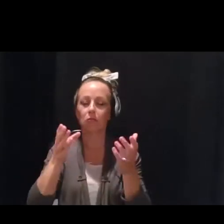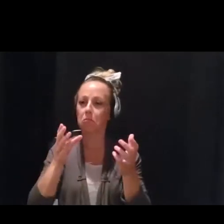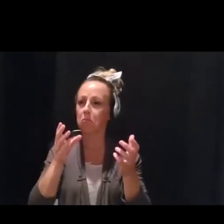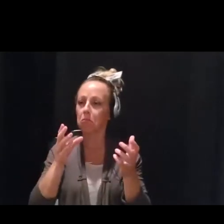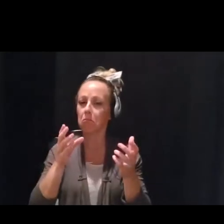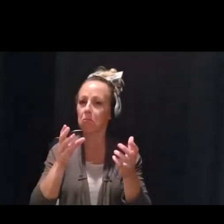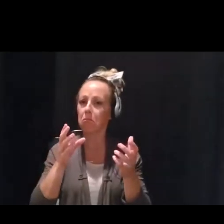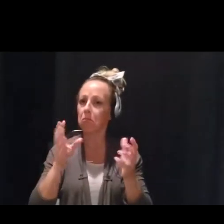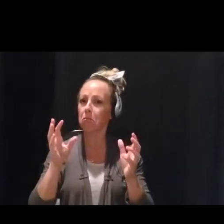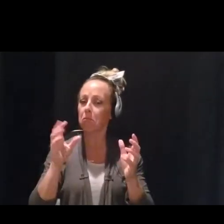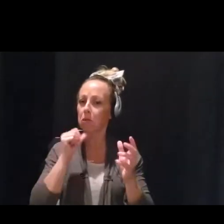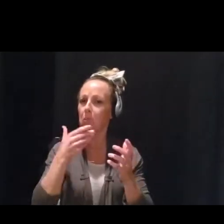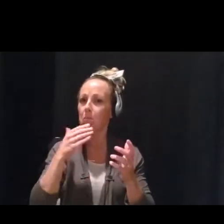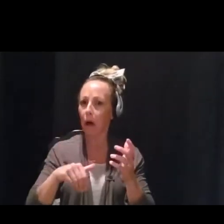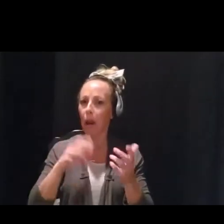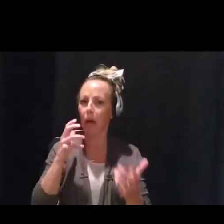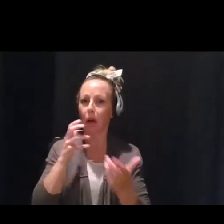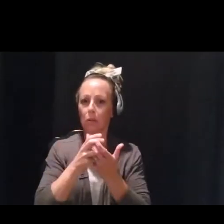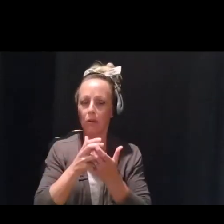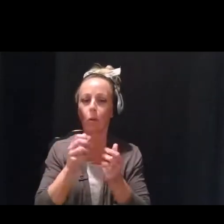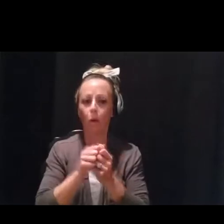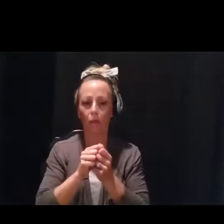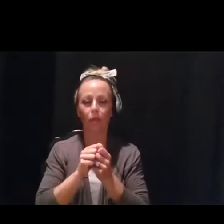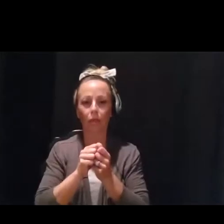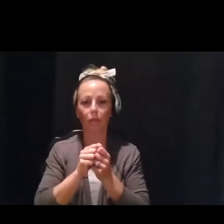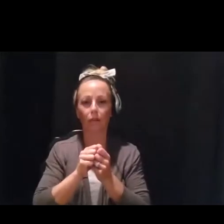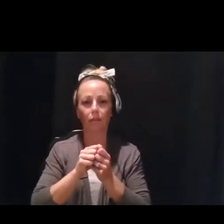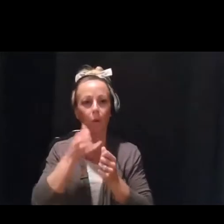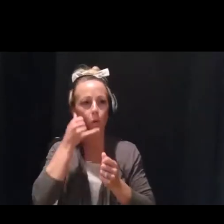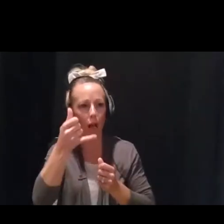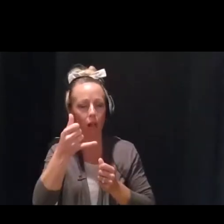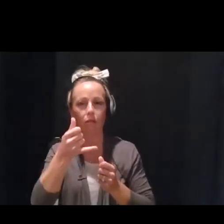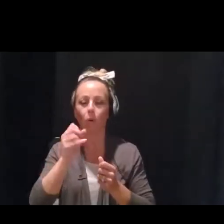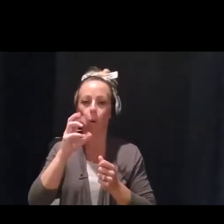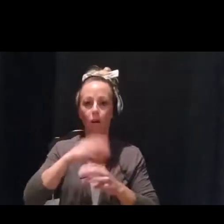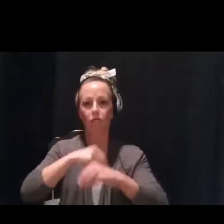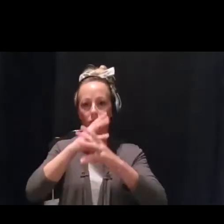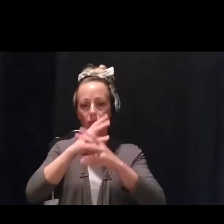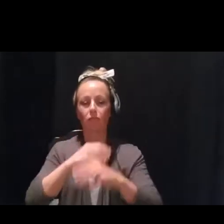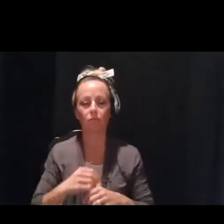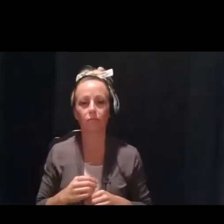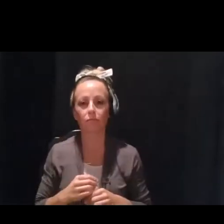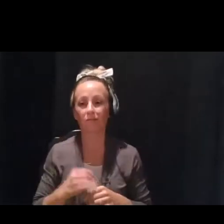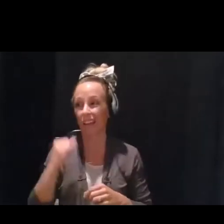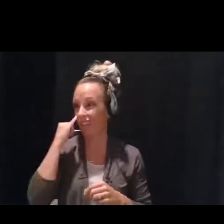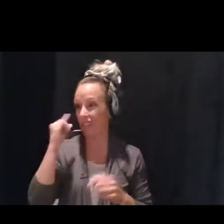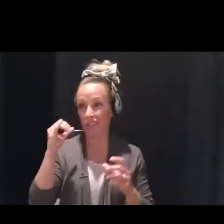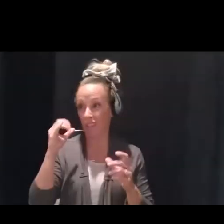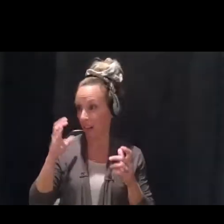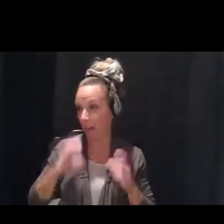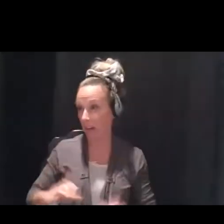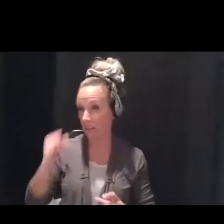to doing via video calls and phone calls. And in the event where clients did not have access to